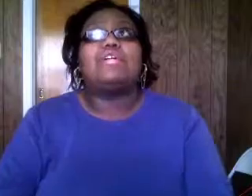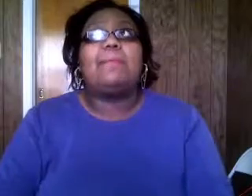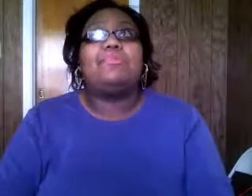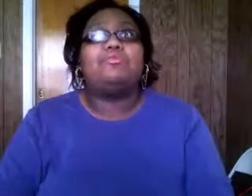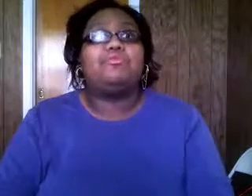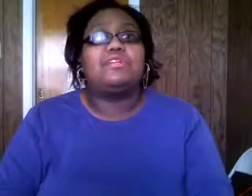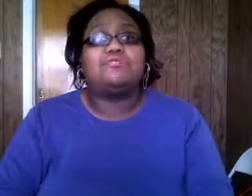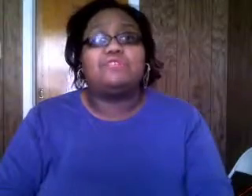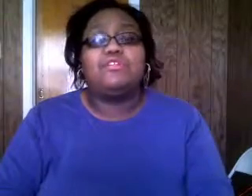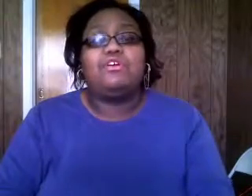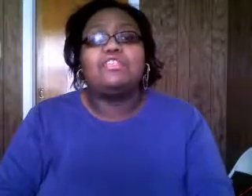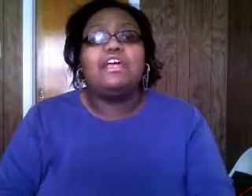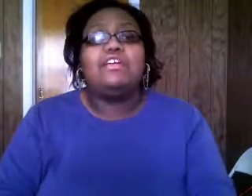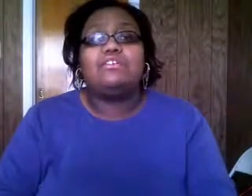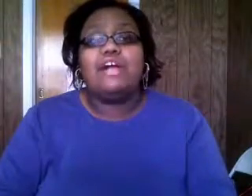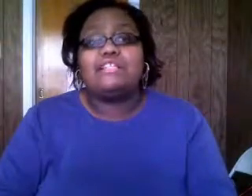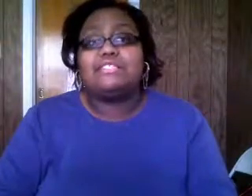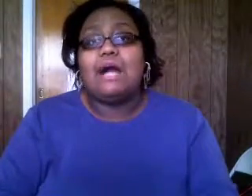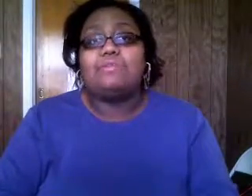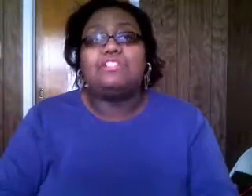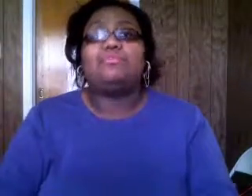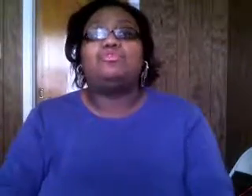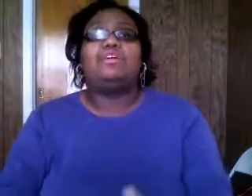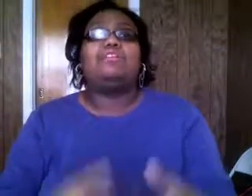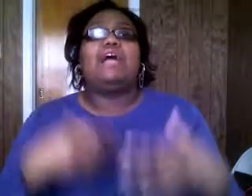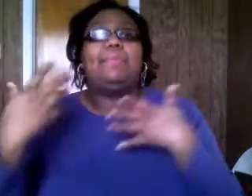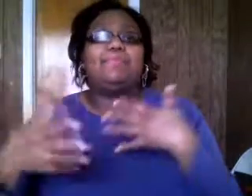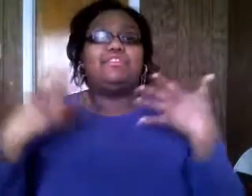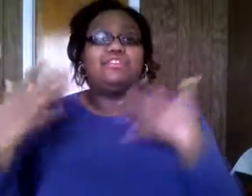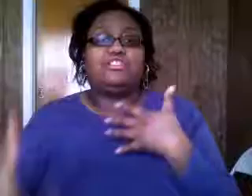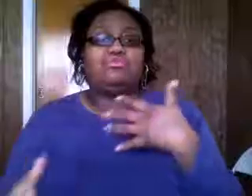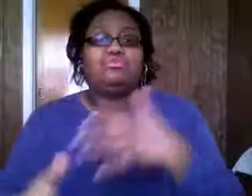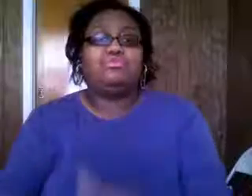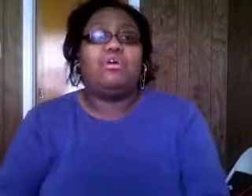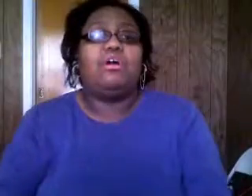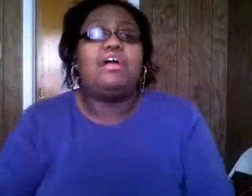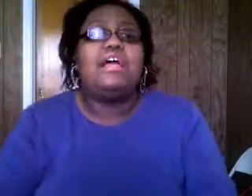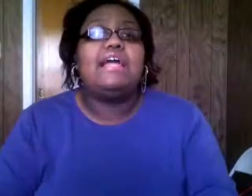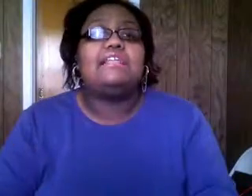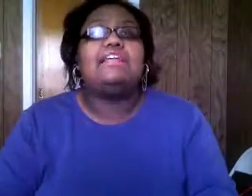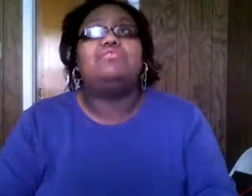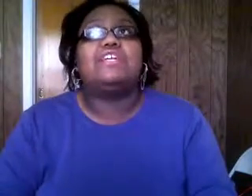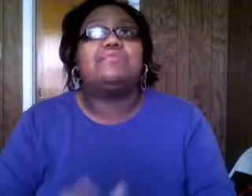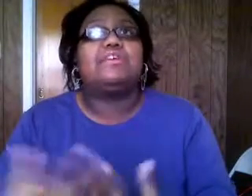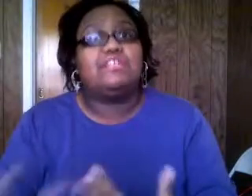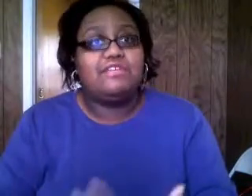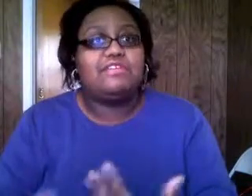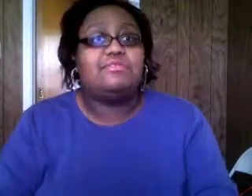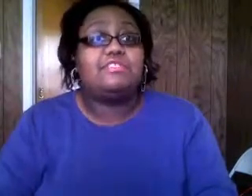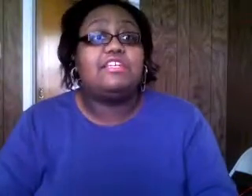unhappy you'll be when that's really false you know actually it's the opposite the more you the happier that that you you are and they do say it's better to give the answer to